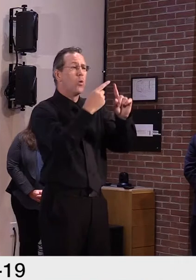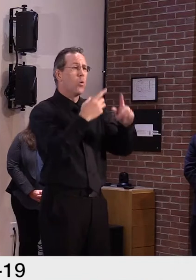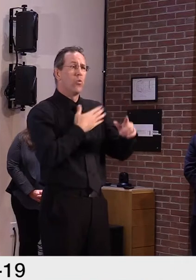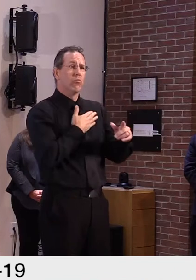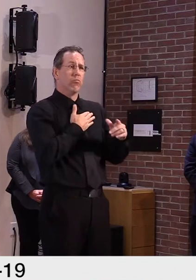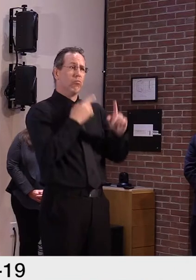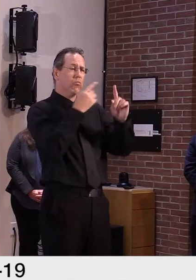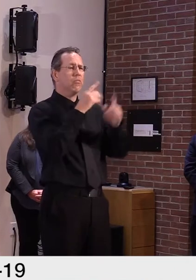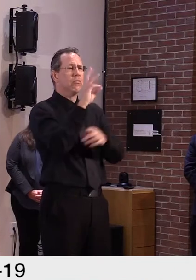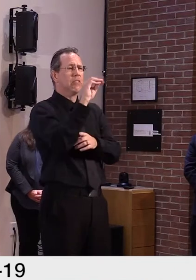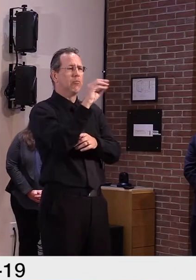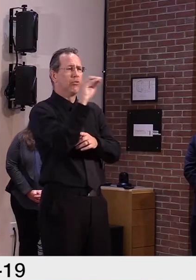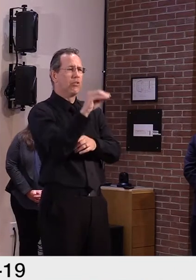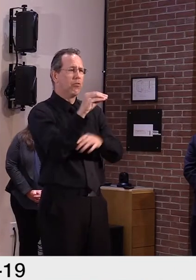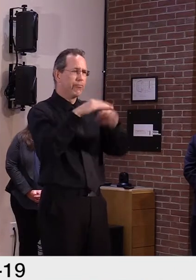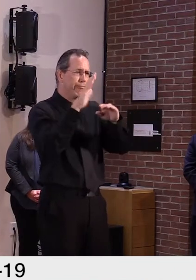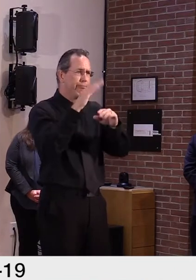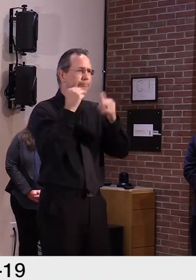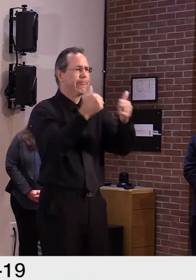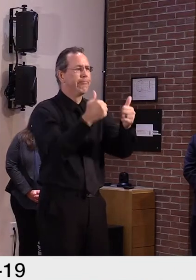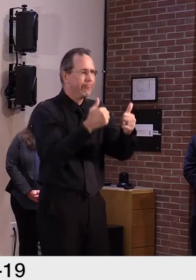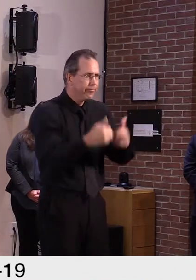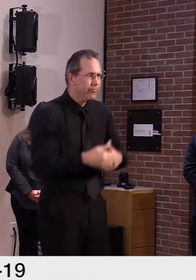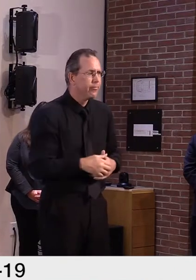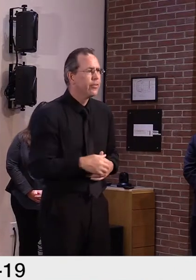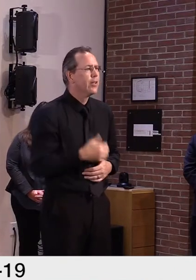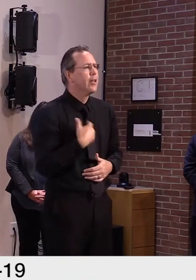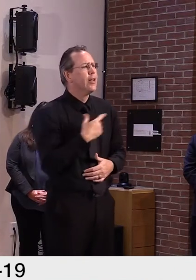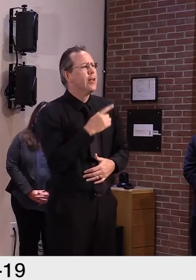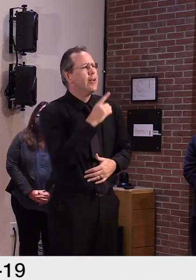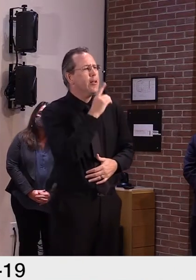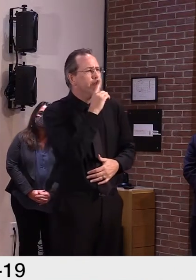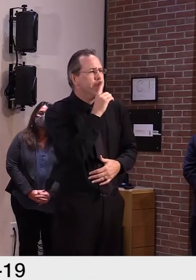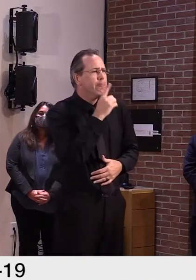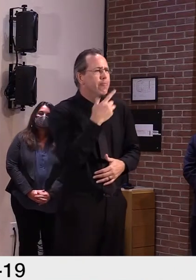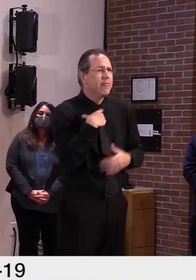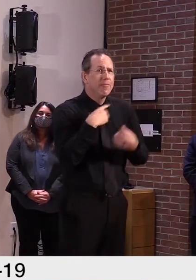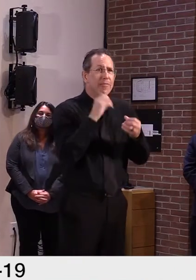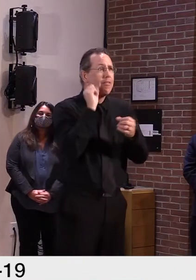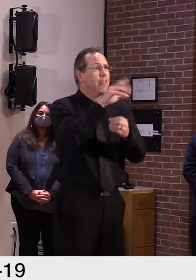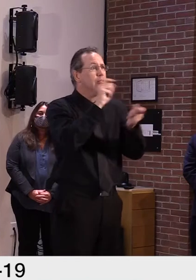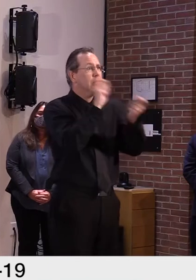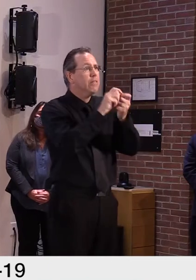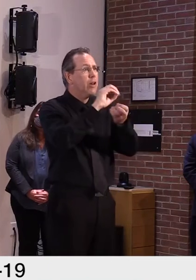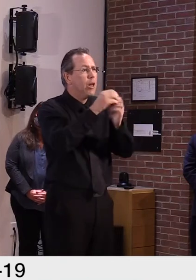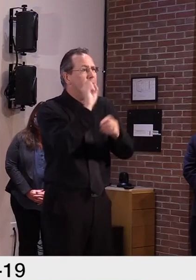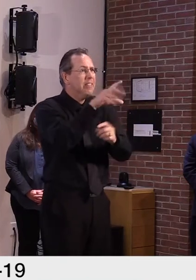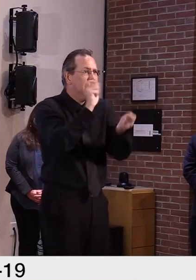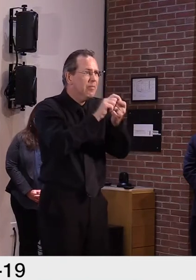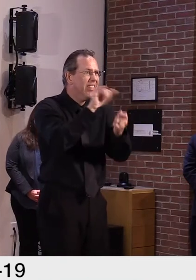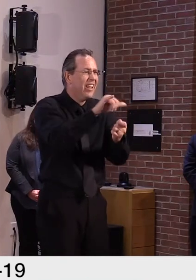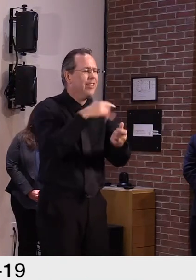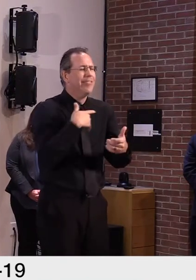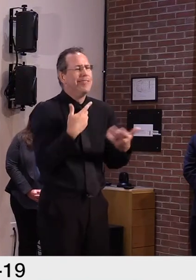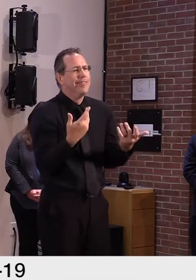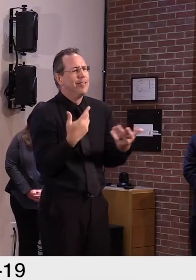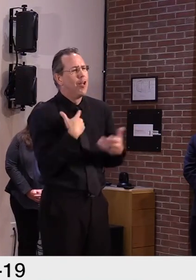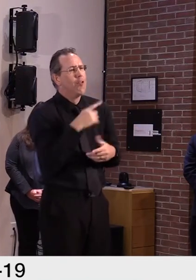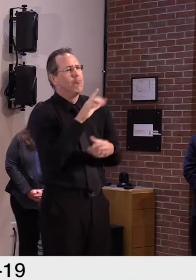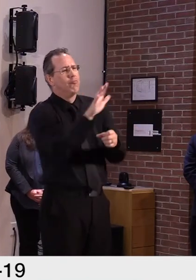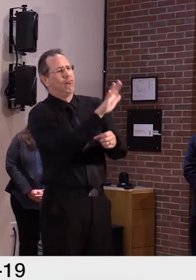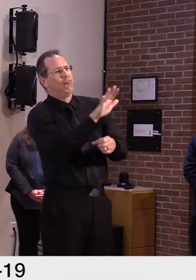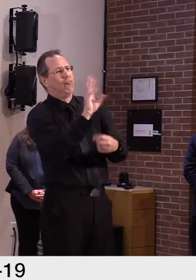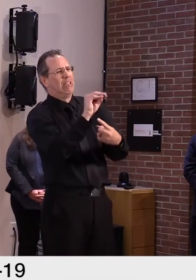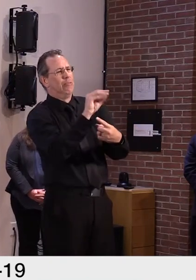for a flu season. And, again, I just encourage people to make this that season that they